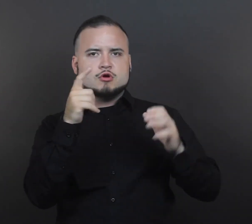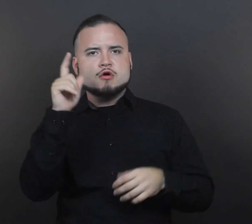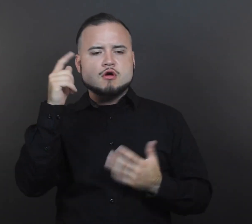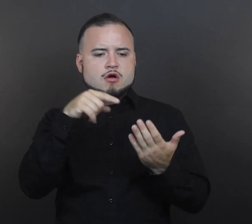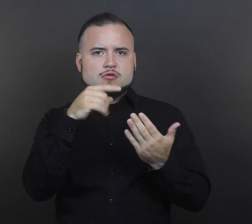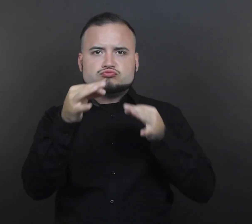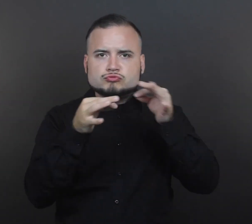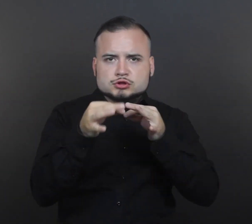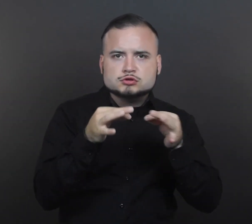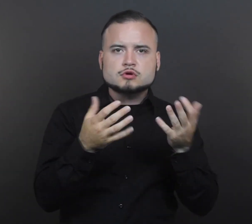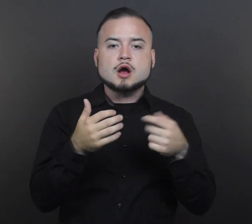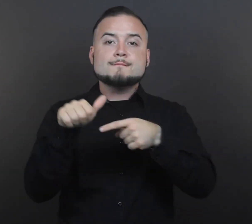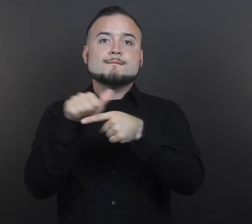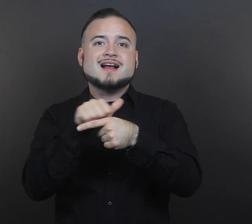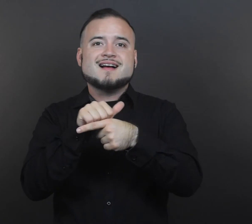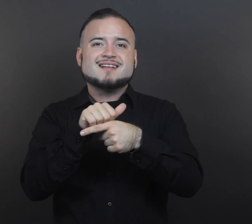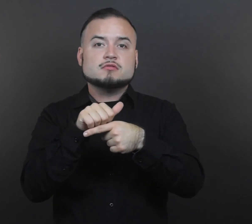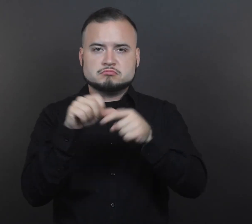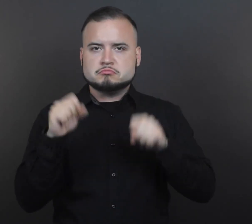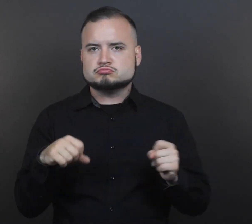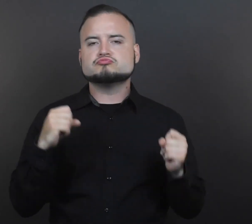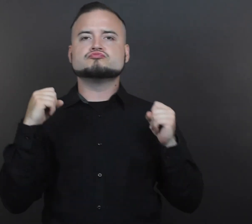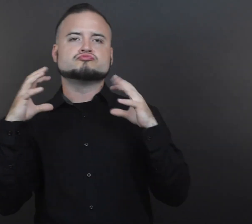into ASL or another signed system.